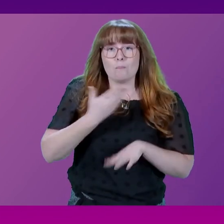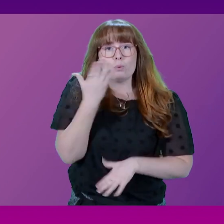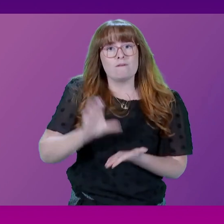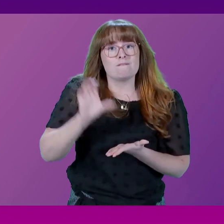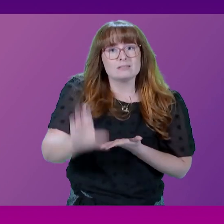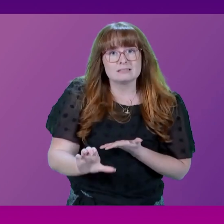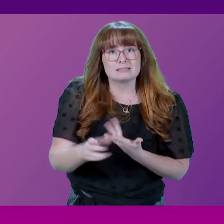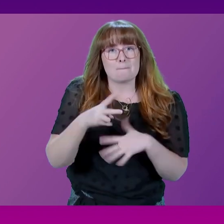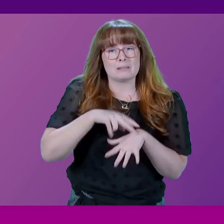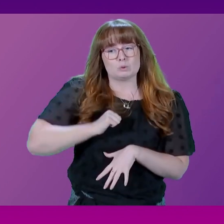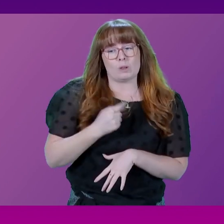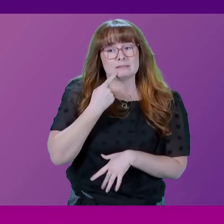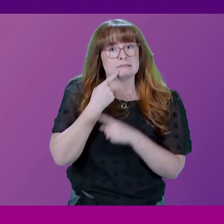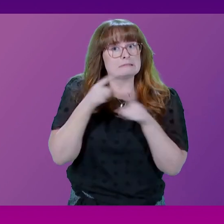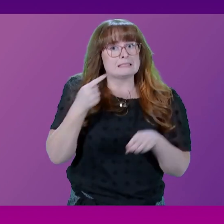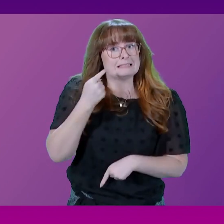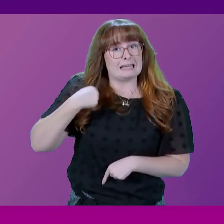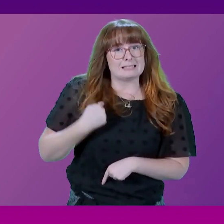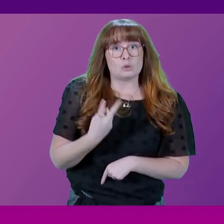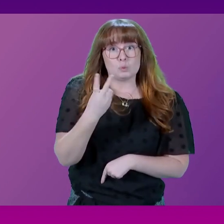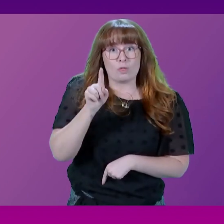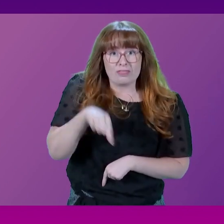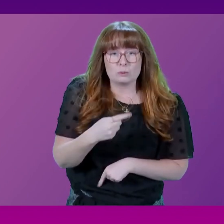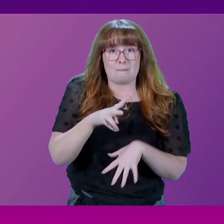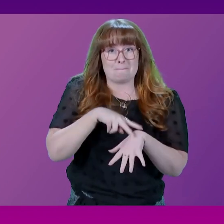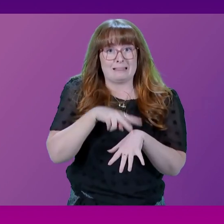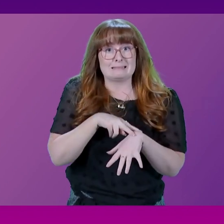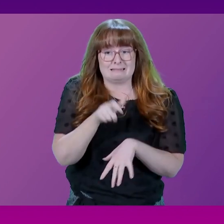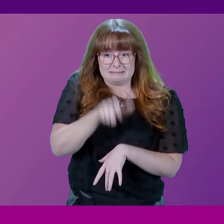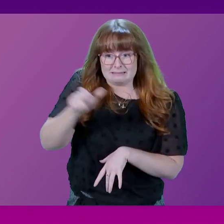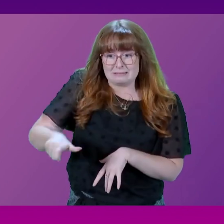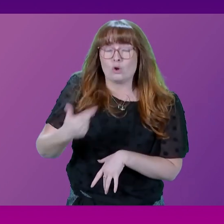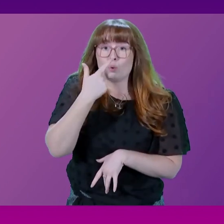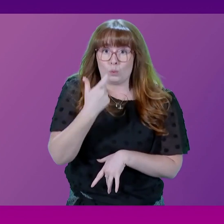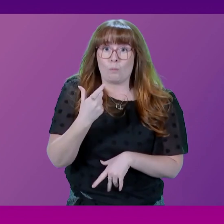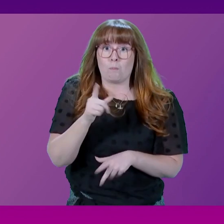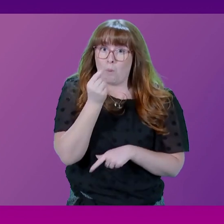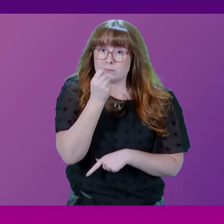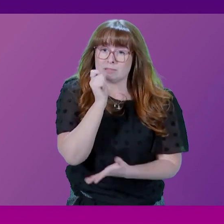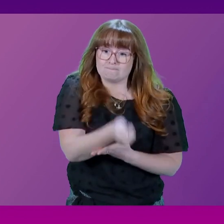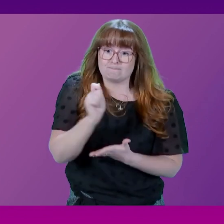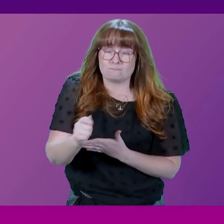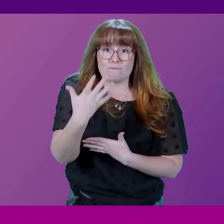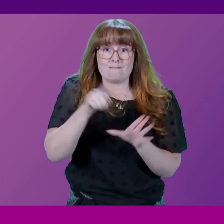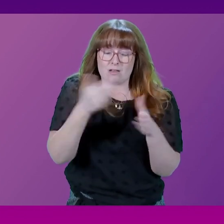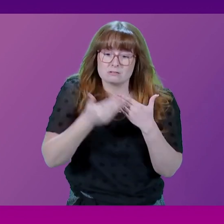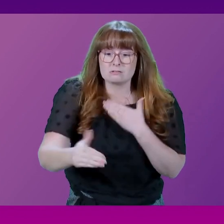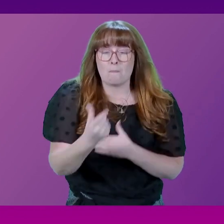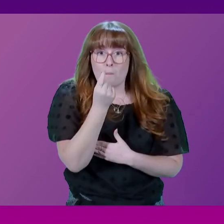Police Scotland warned yesterday that 2,000 police officers could be let go in the next five years.